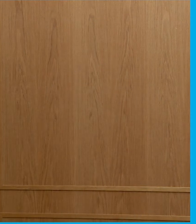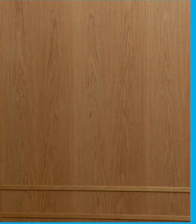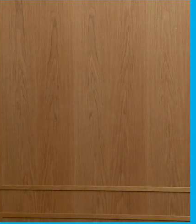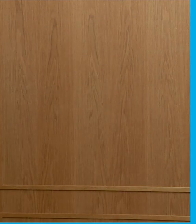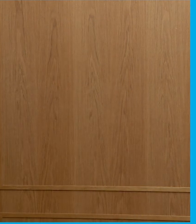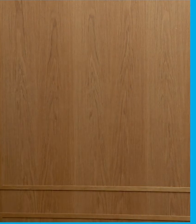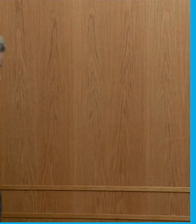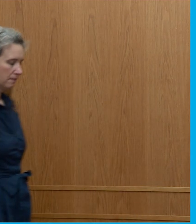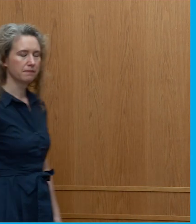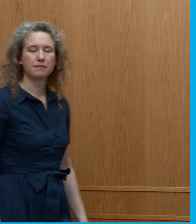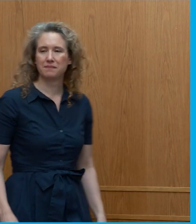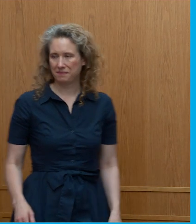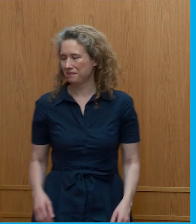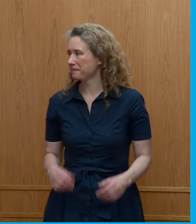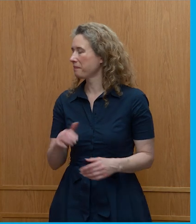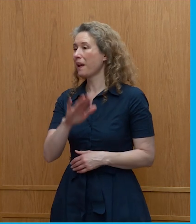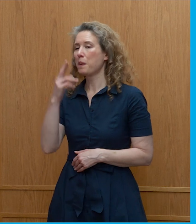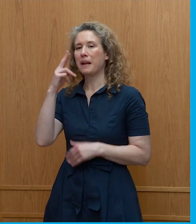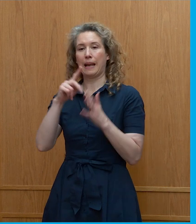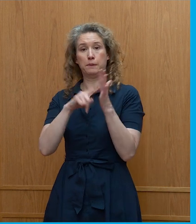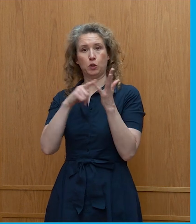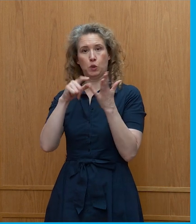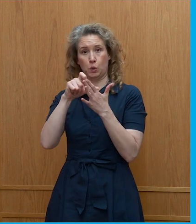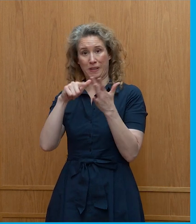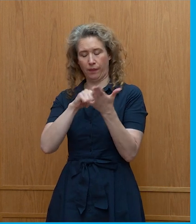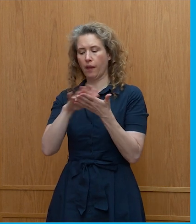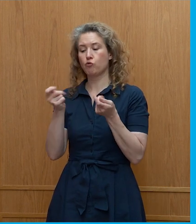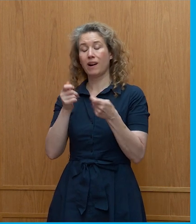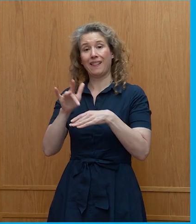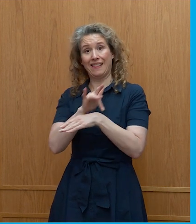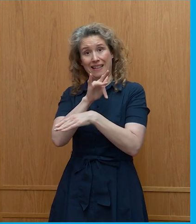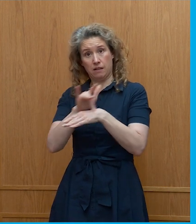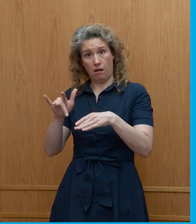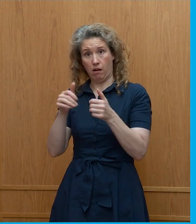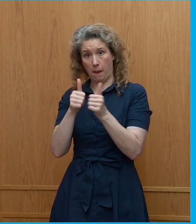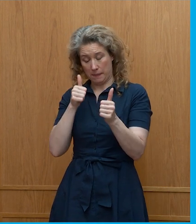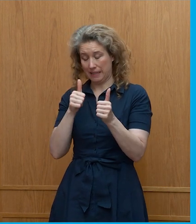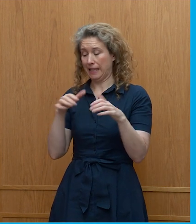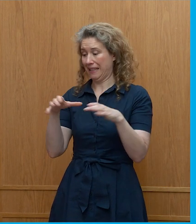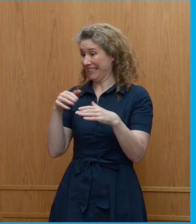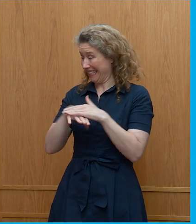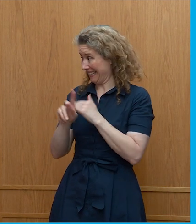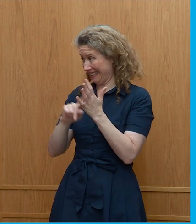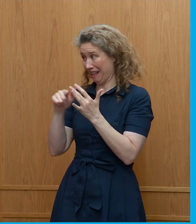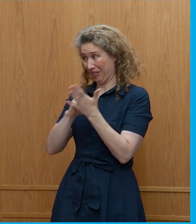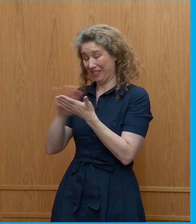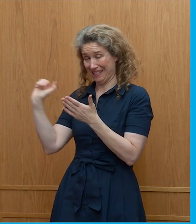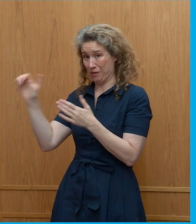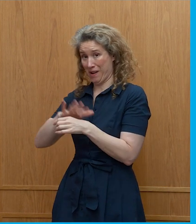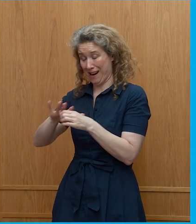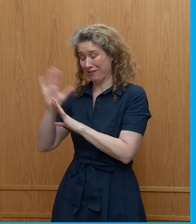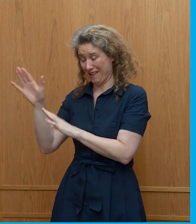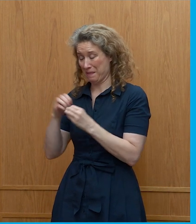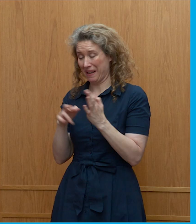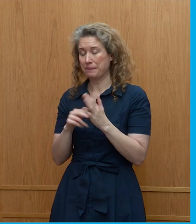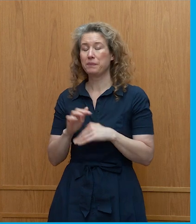so um hello my name is Judith and I run a theatre company called gridiron in your constituency yeah um